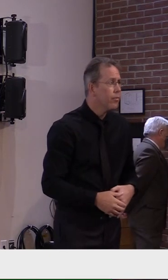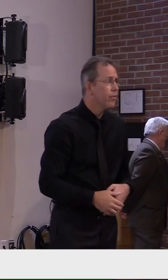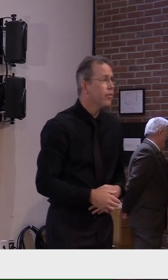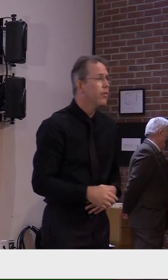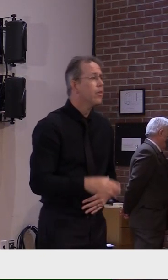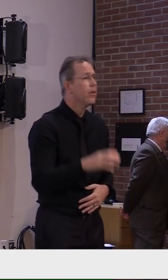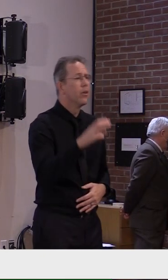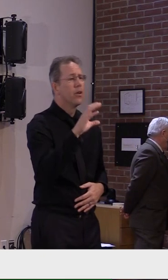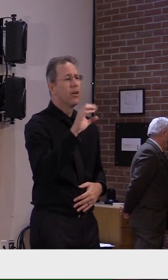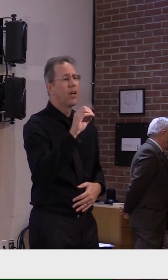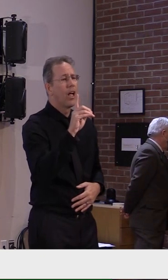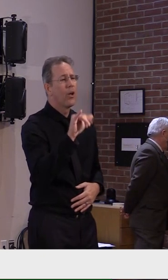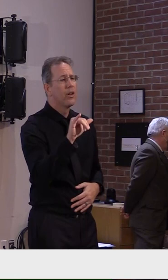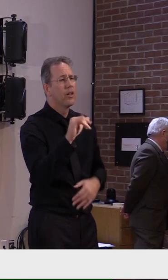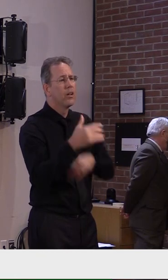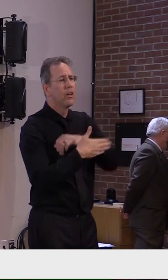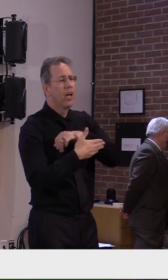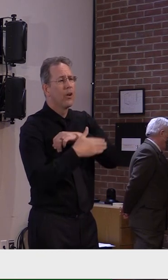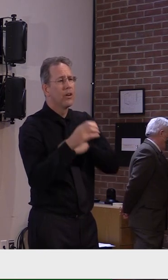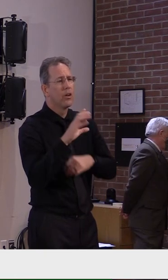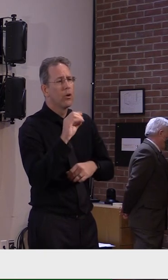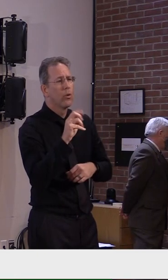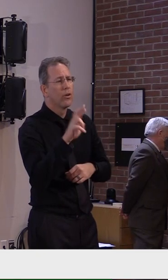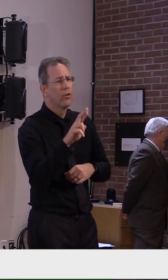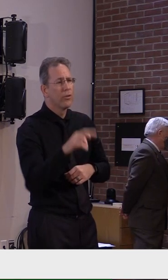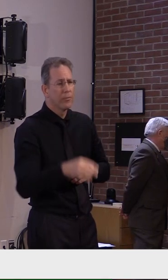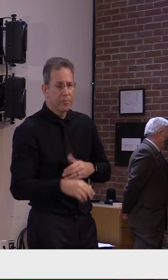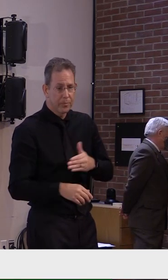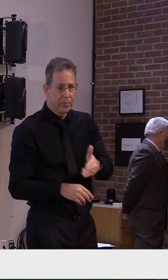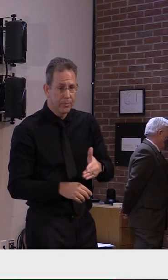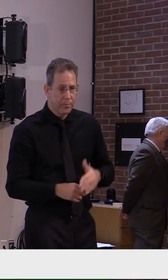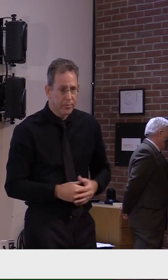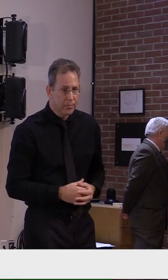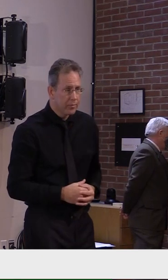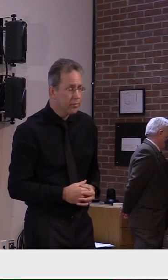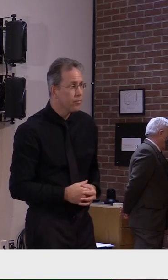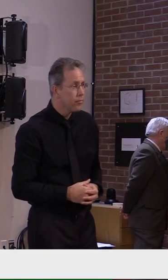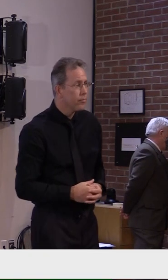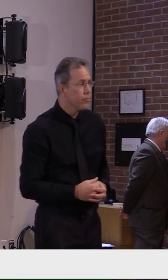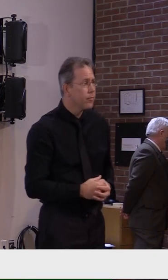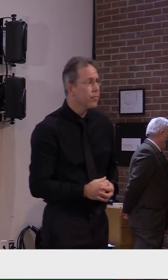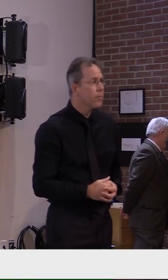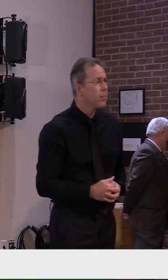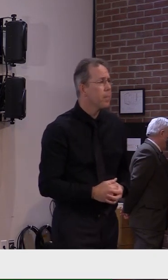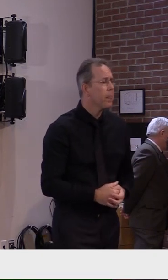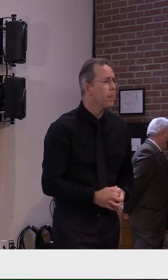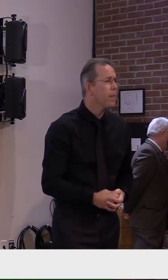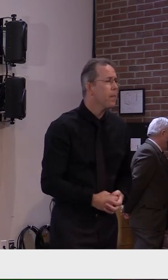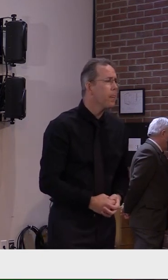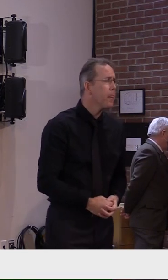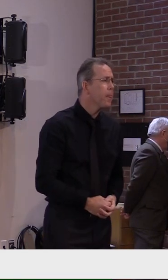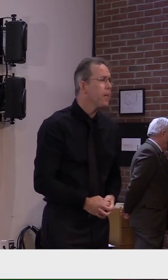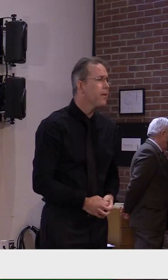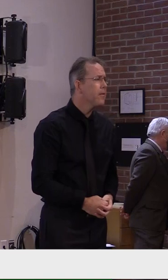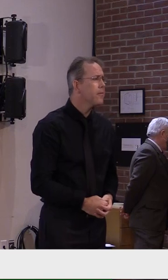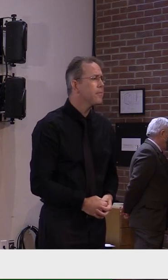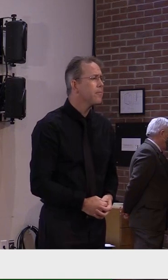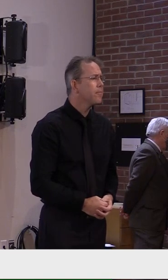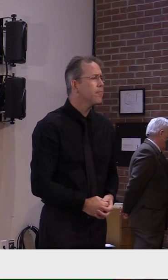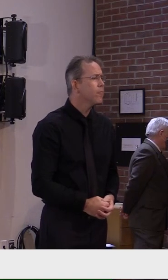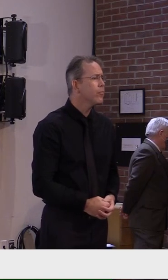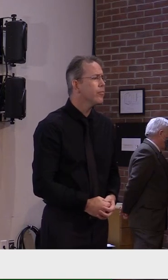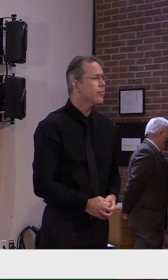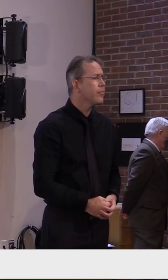looking at the current cases in respect to population. Uh, there's about nine times more cases in